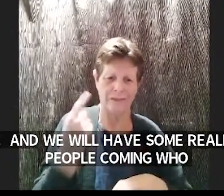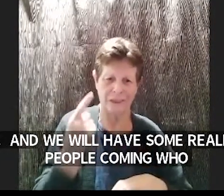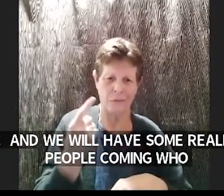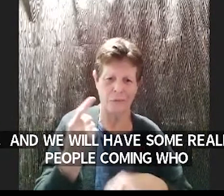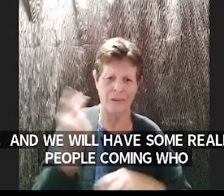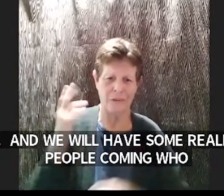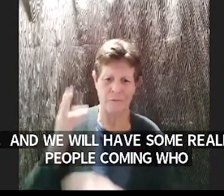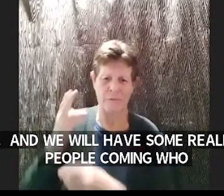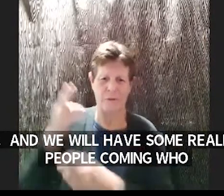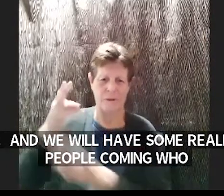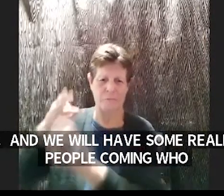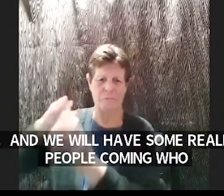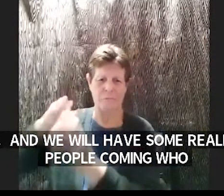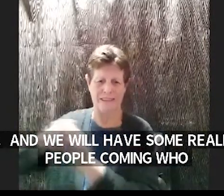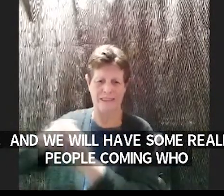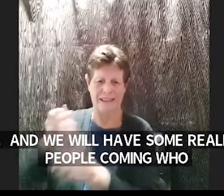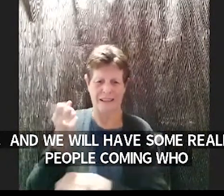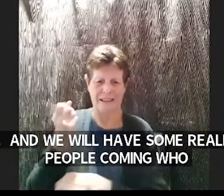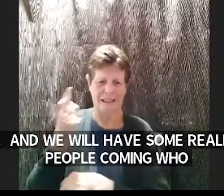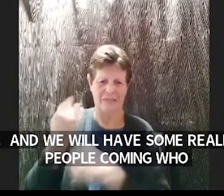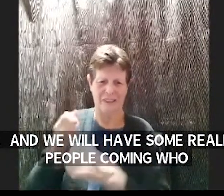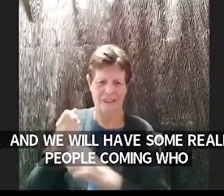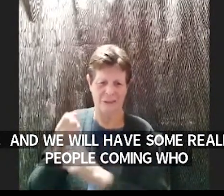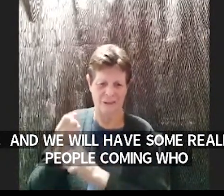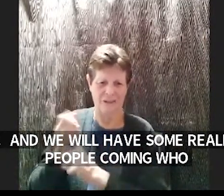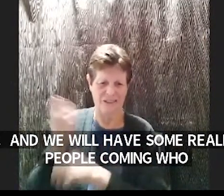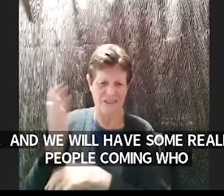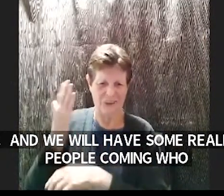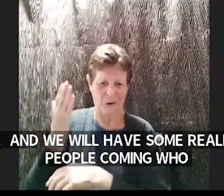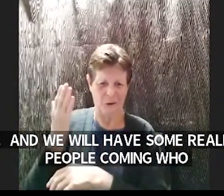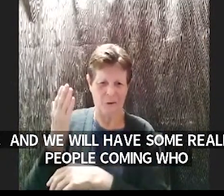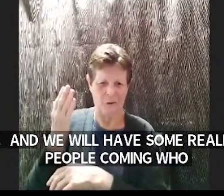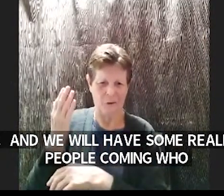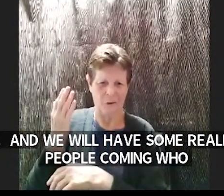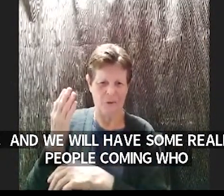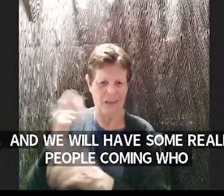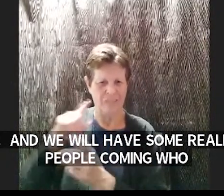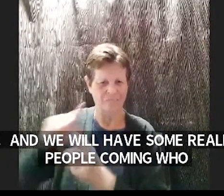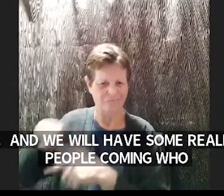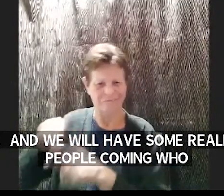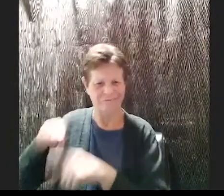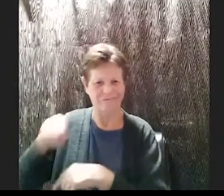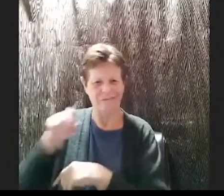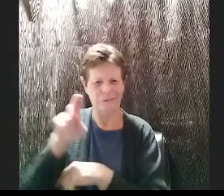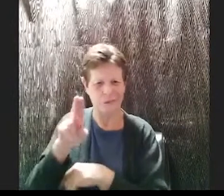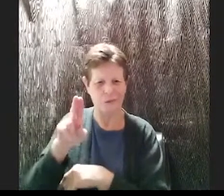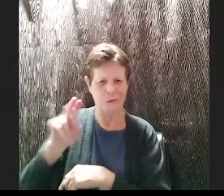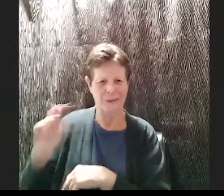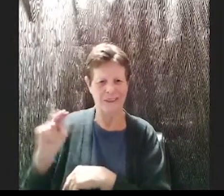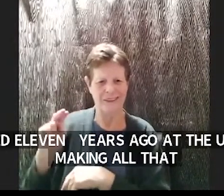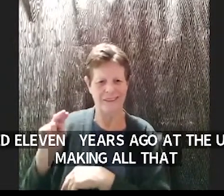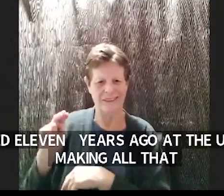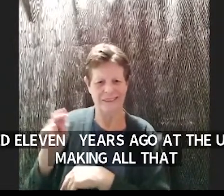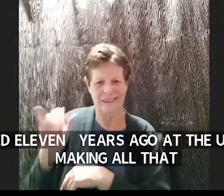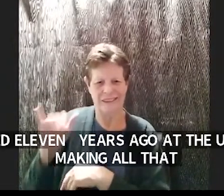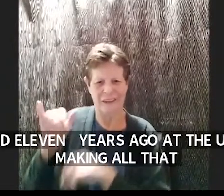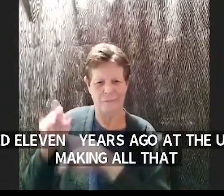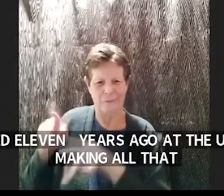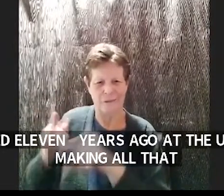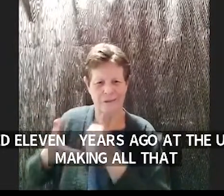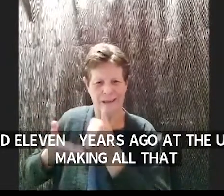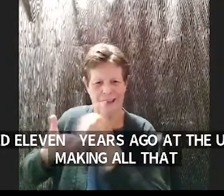um in sort of making all that happen and uh you know some great legal minds